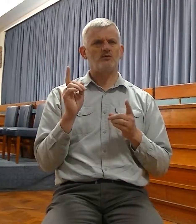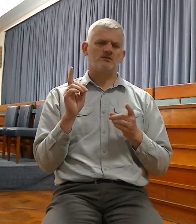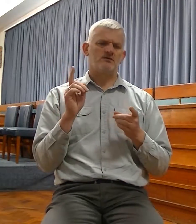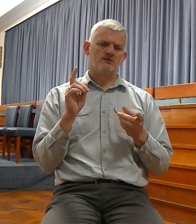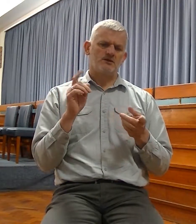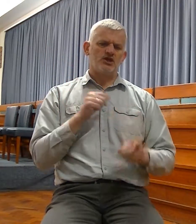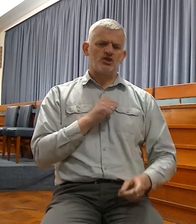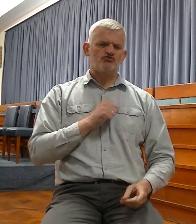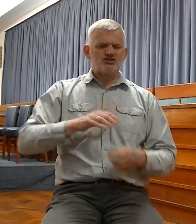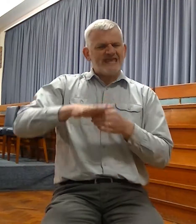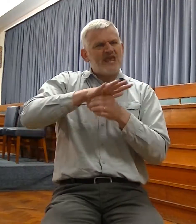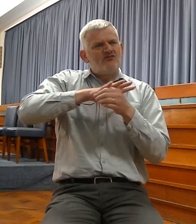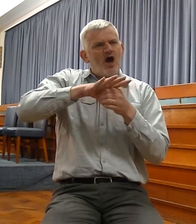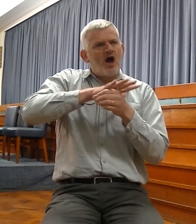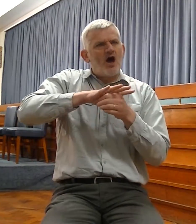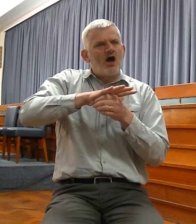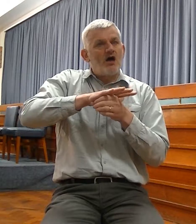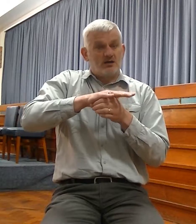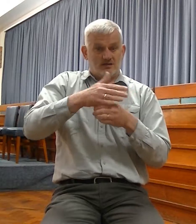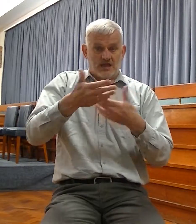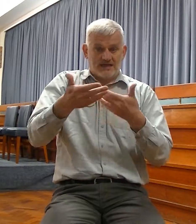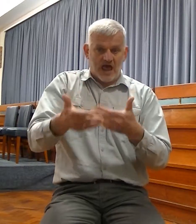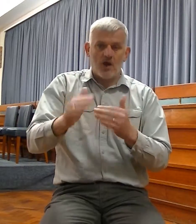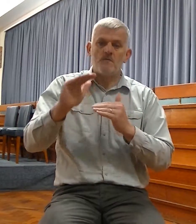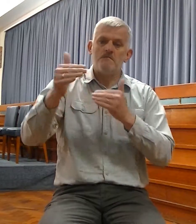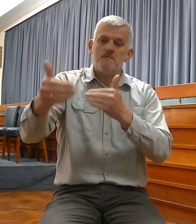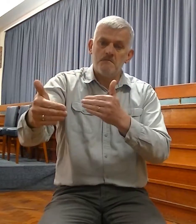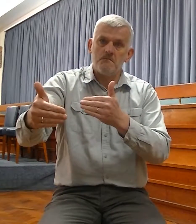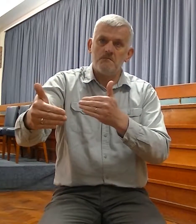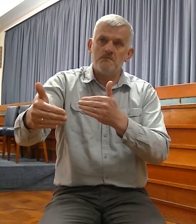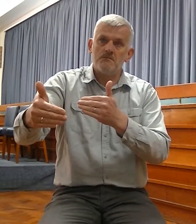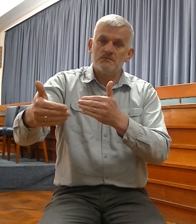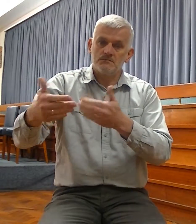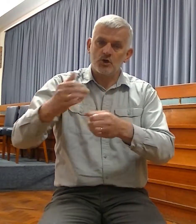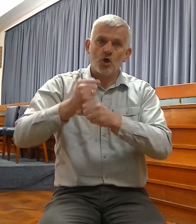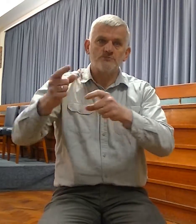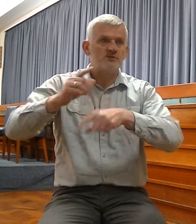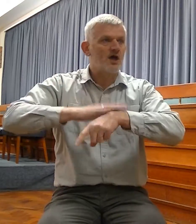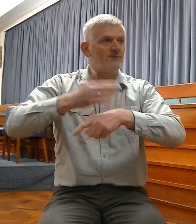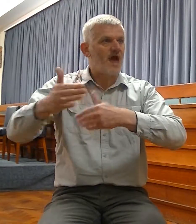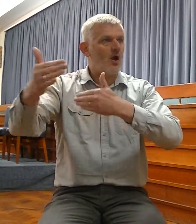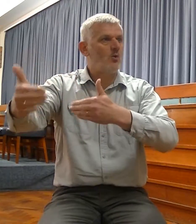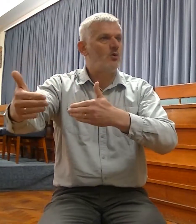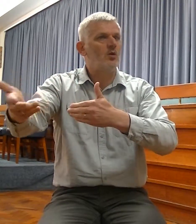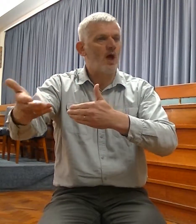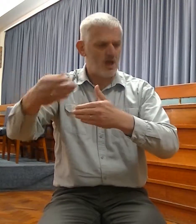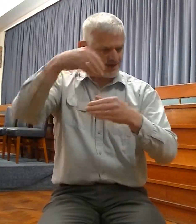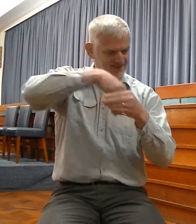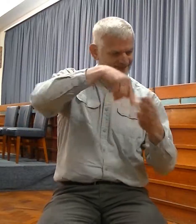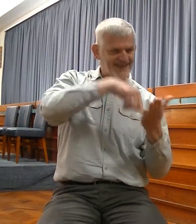can cover all the messianic prophecies in Jeremiah, or Christian era prophecies, but we'll look at a